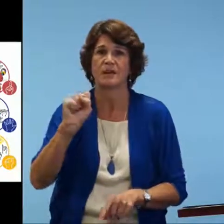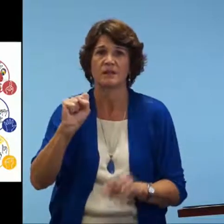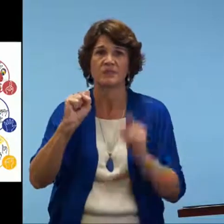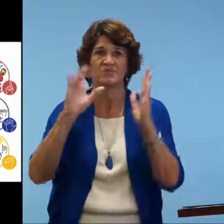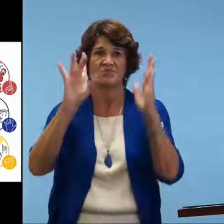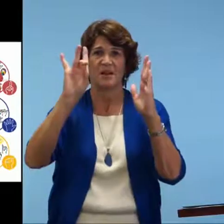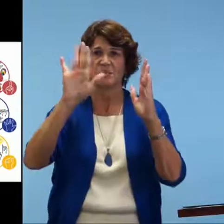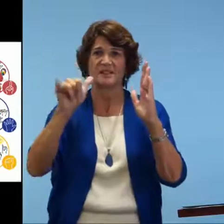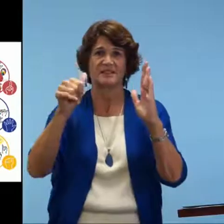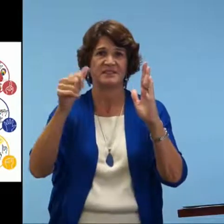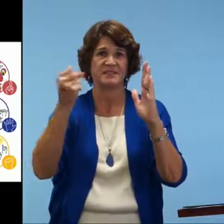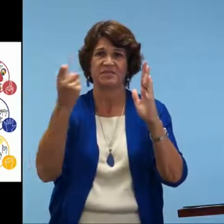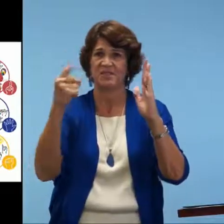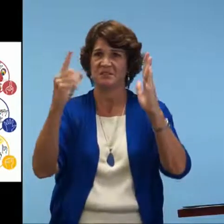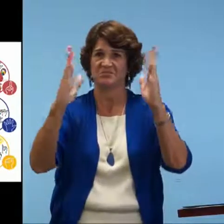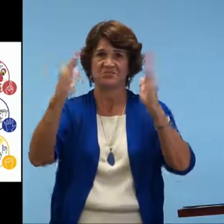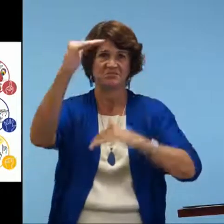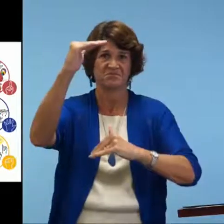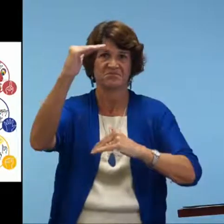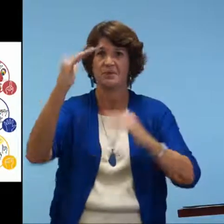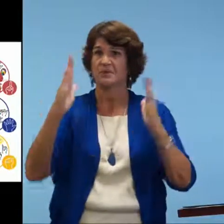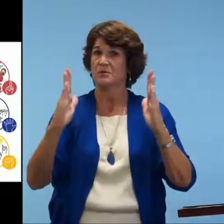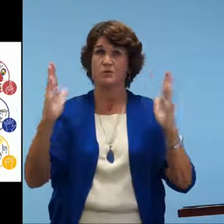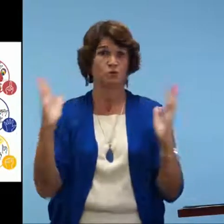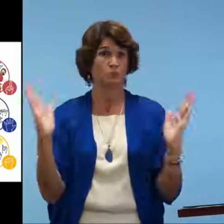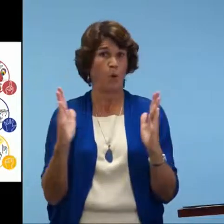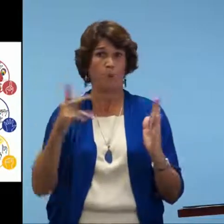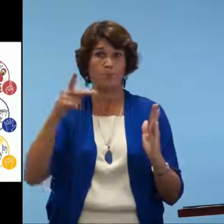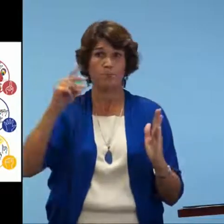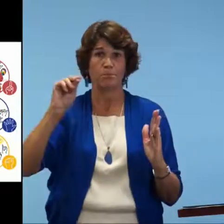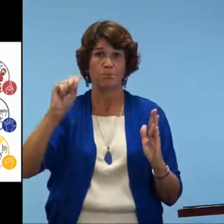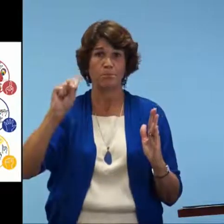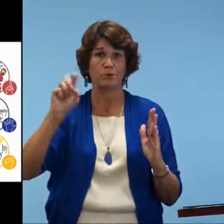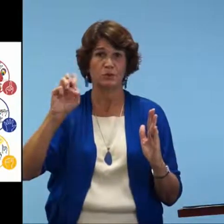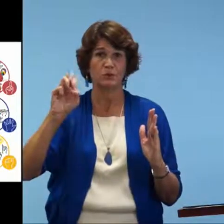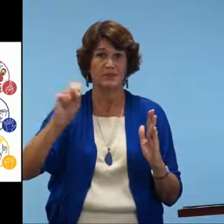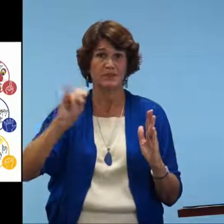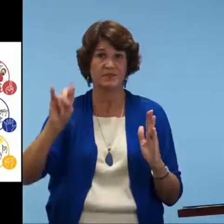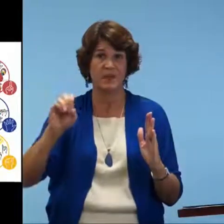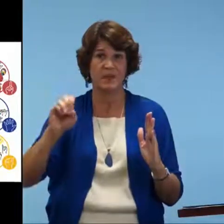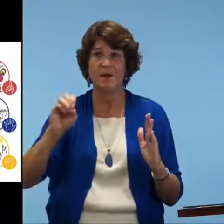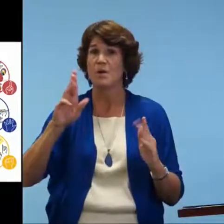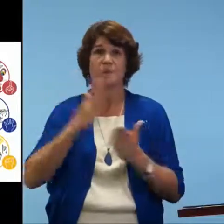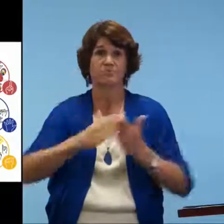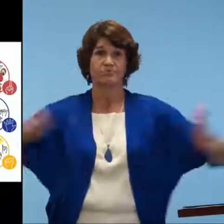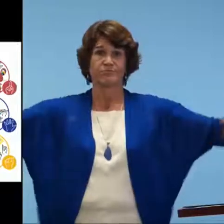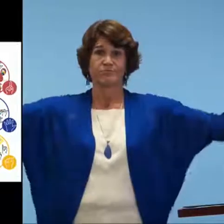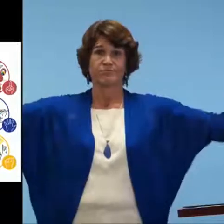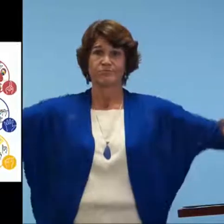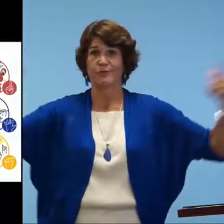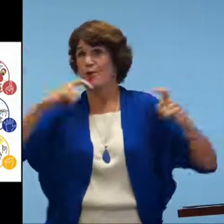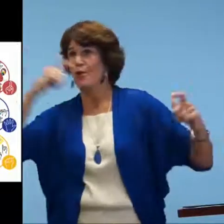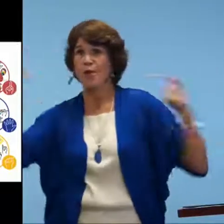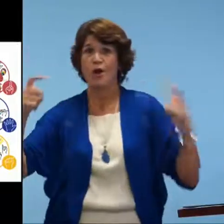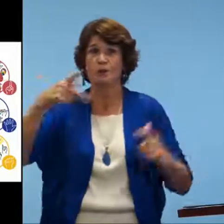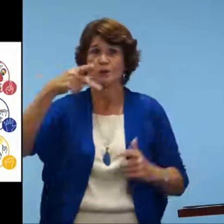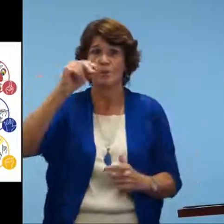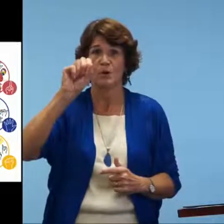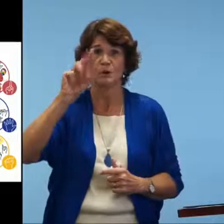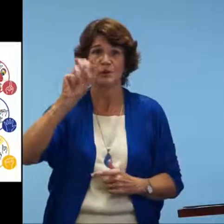activity. These are also available in poster size. Whether that be small poster size, 8x10, or really large poster